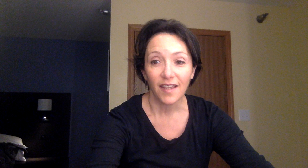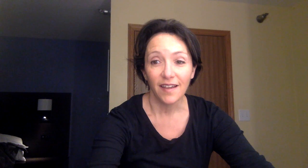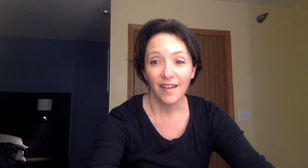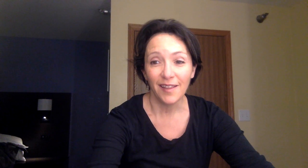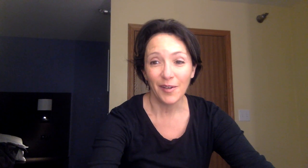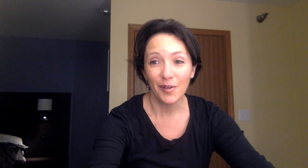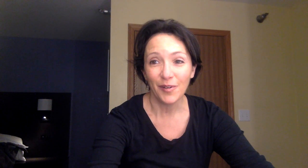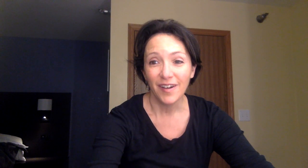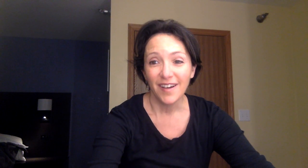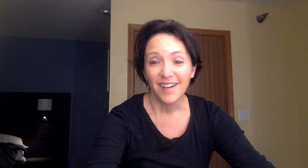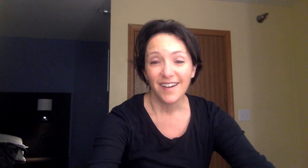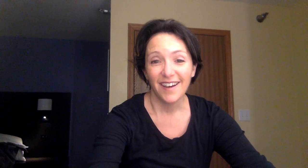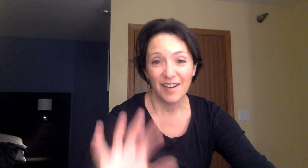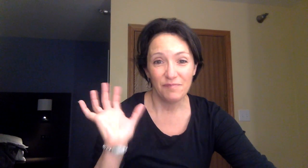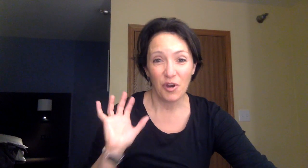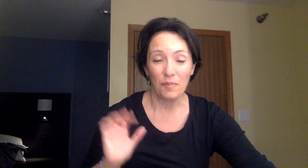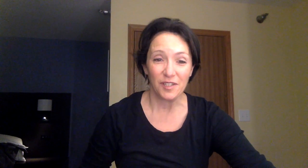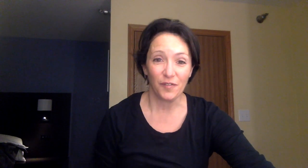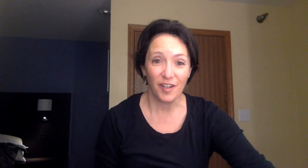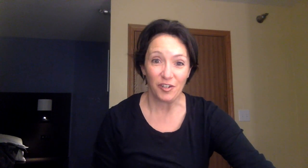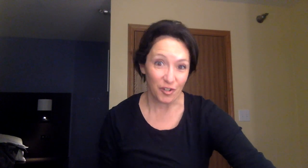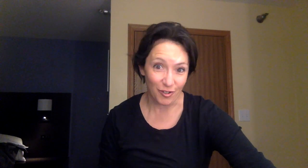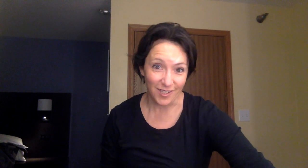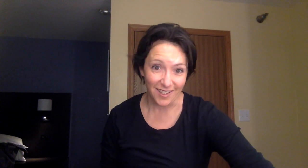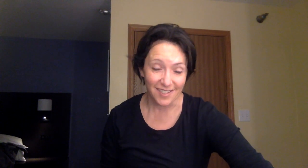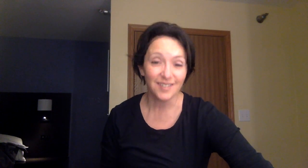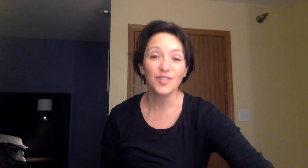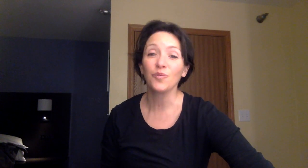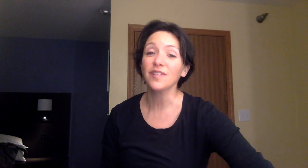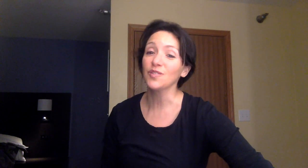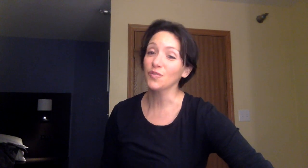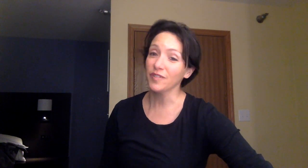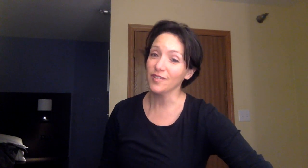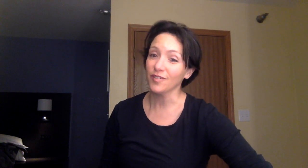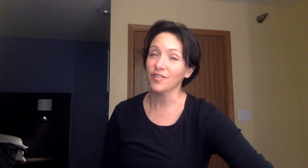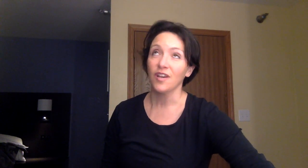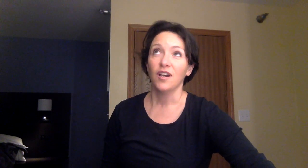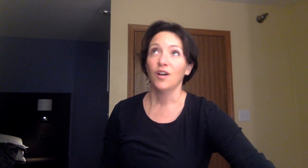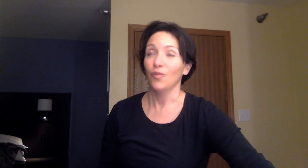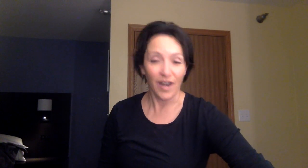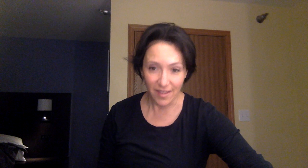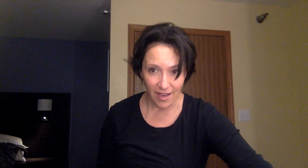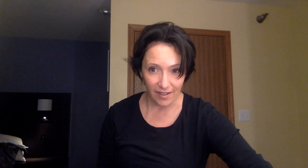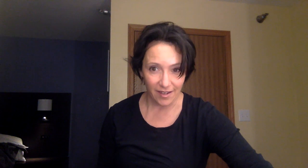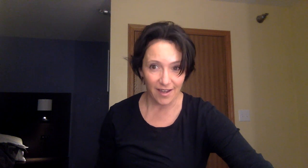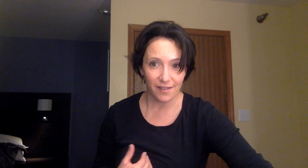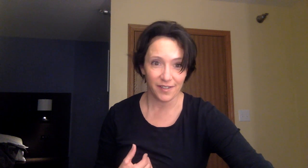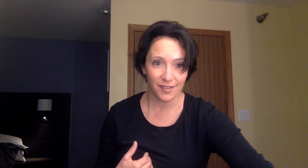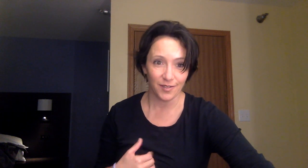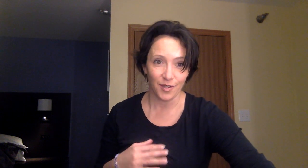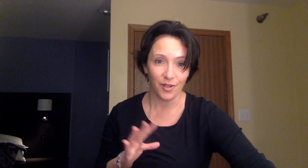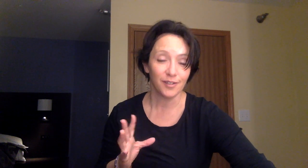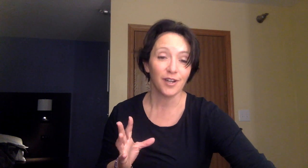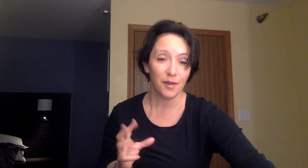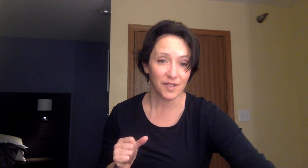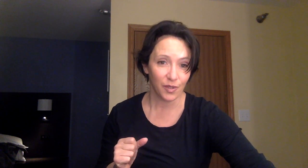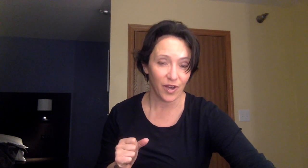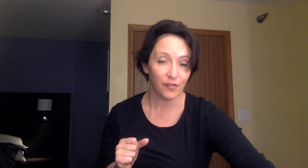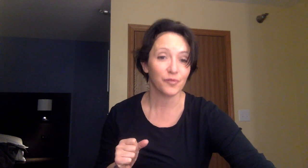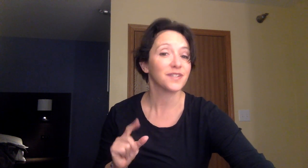Hello, I'm hoping to find a neuroscientist who wants to research why the heck I have healed so uncommonly well from a